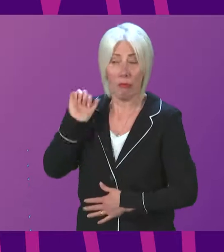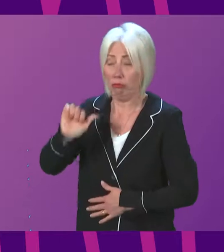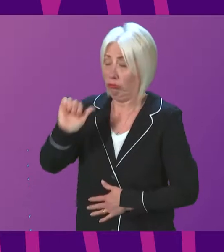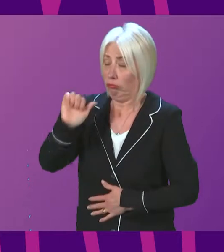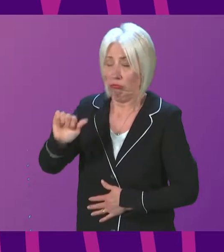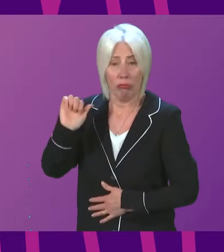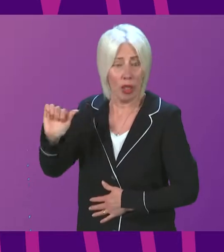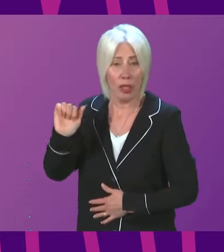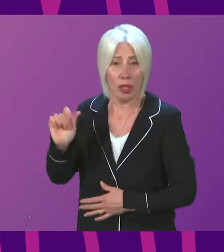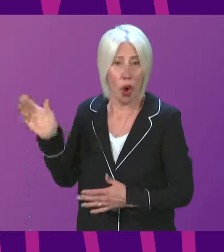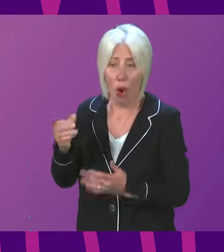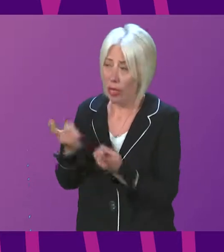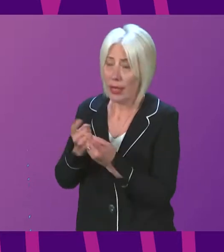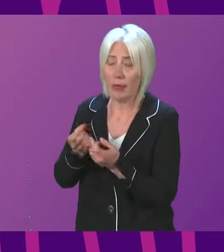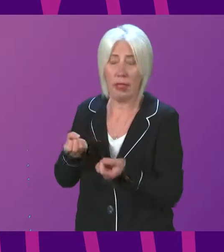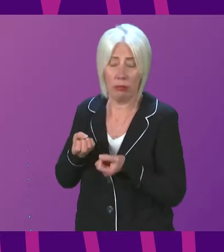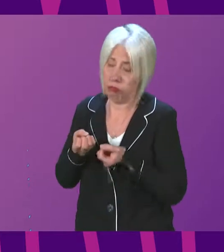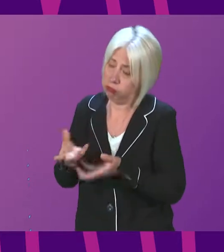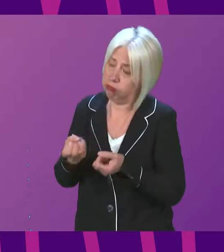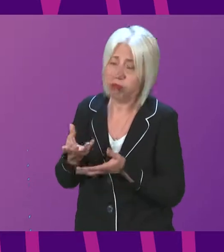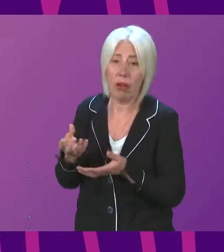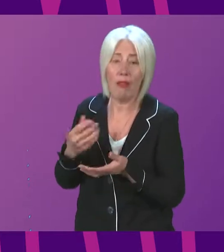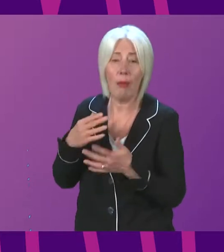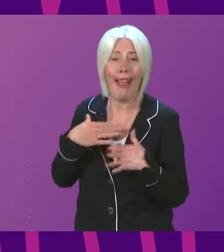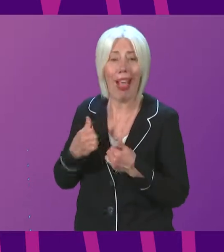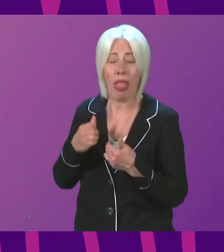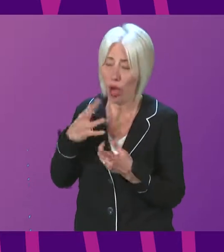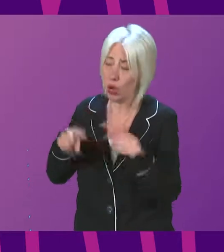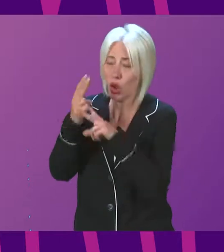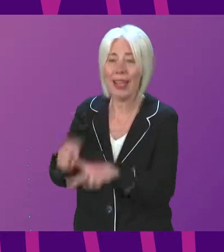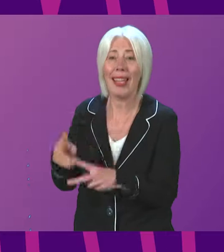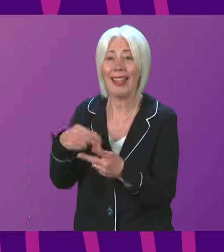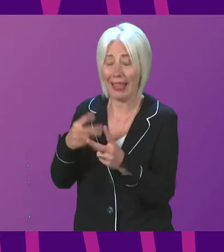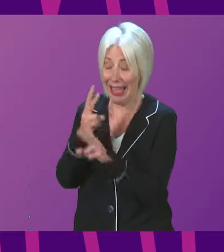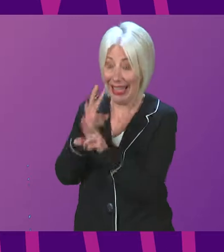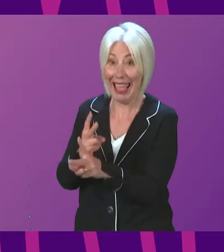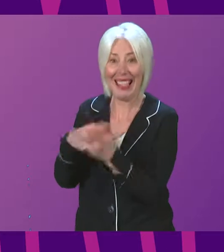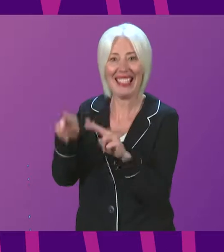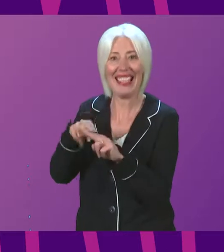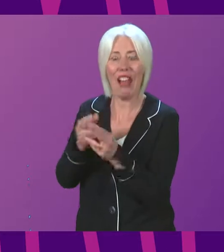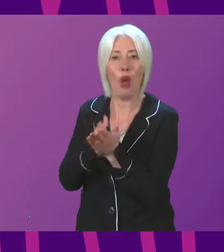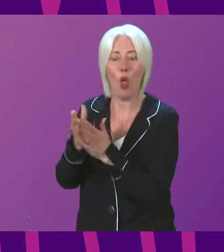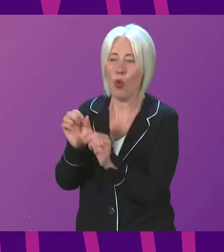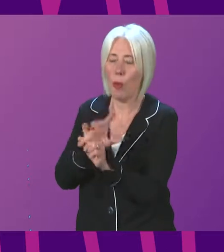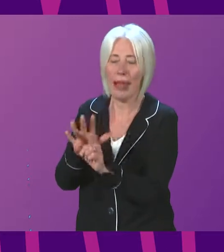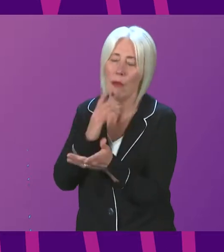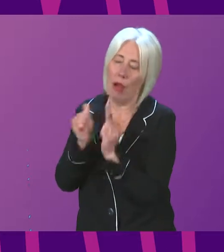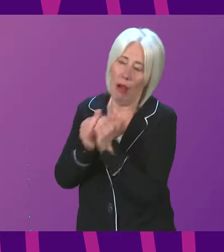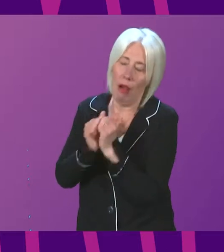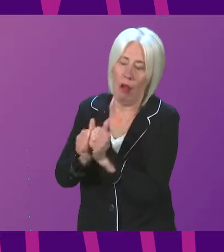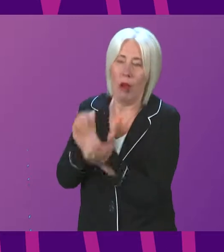said about the contribution of health and social care staff during the pandemic. And whilst all of us